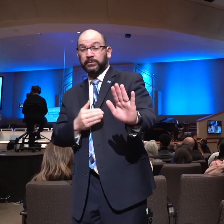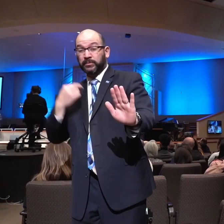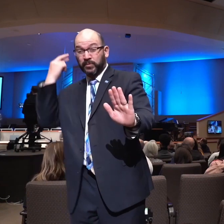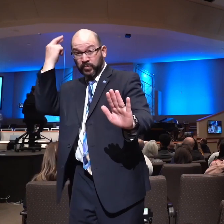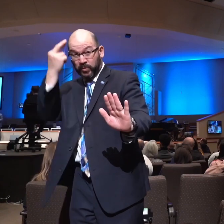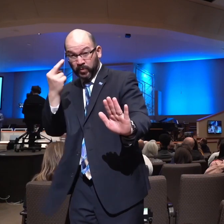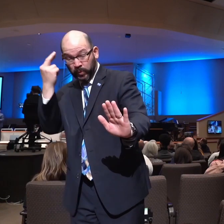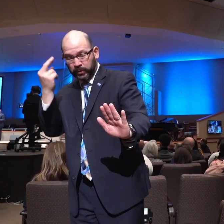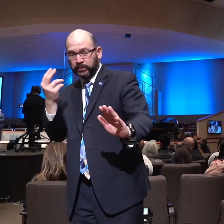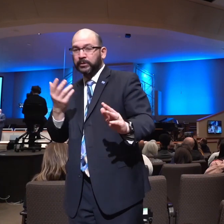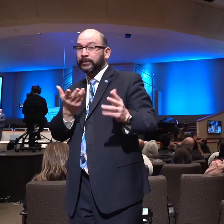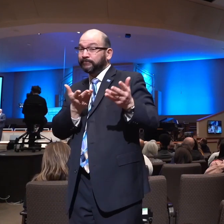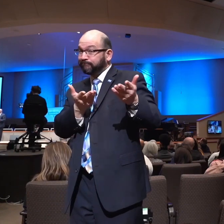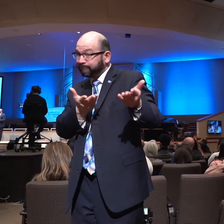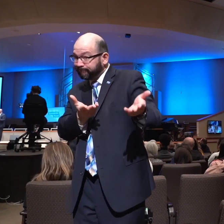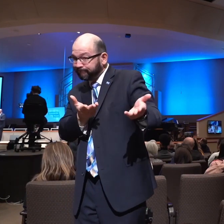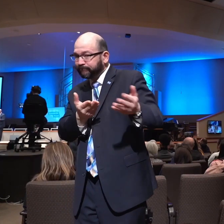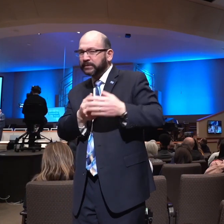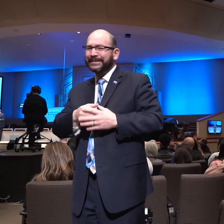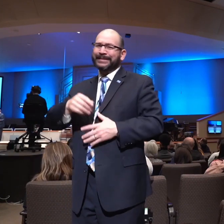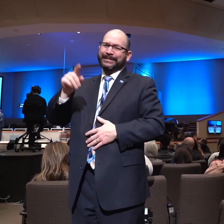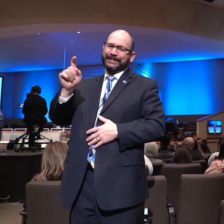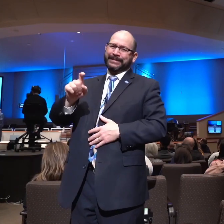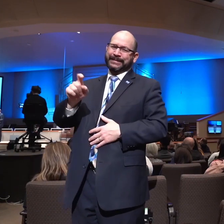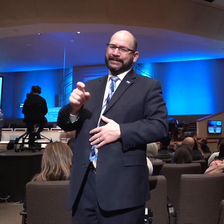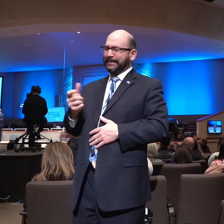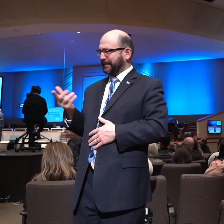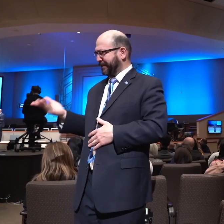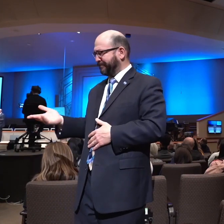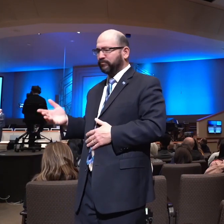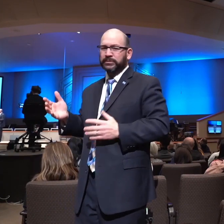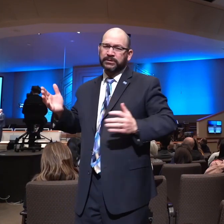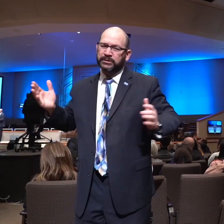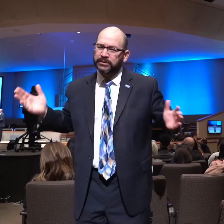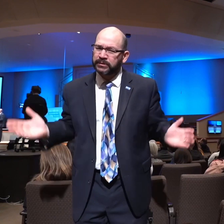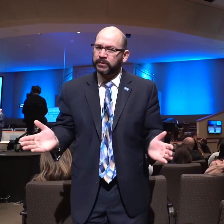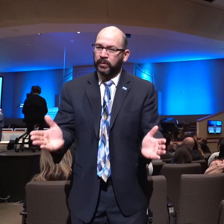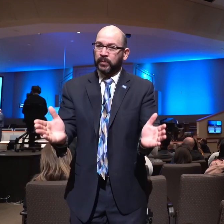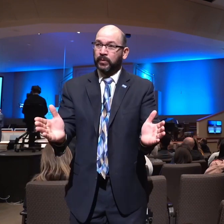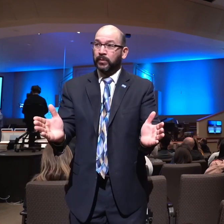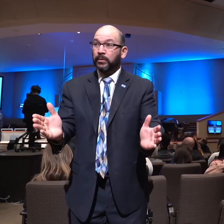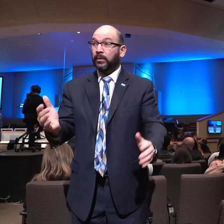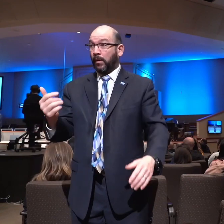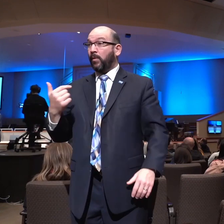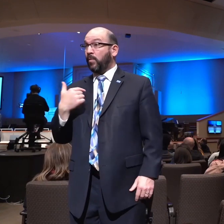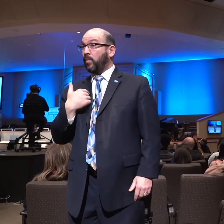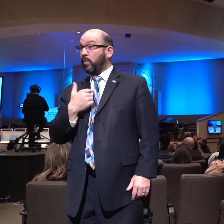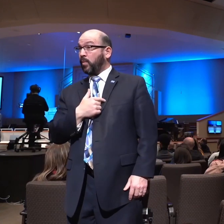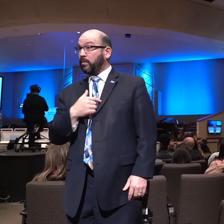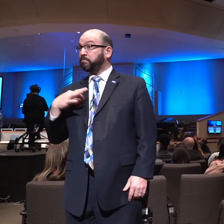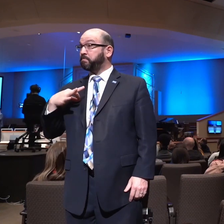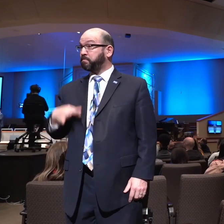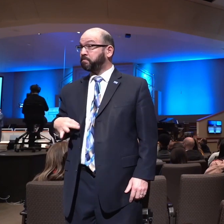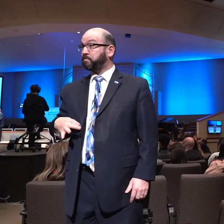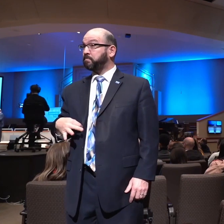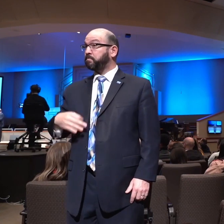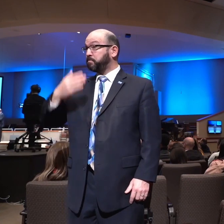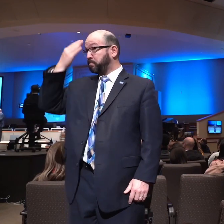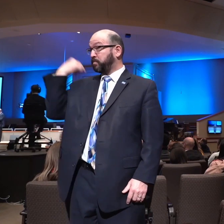Timothy was a man that needed much exhortation. And we are the benefactors of reading these epistles because